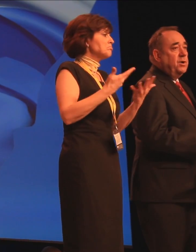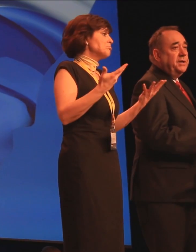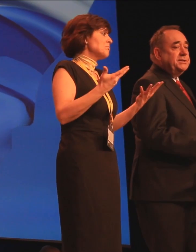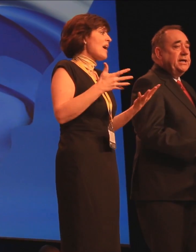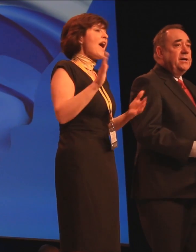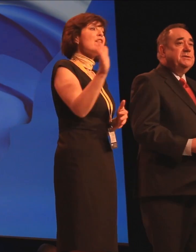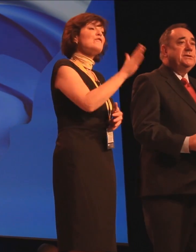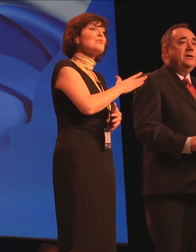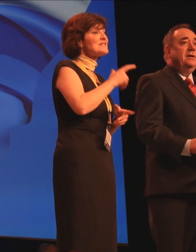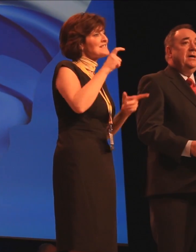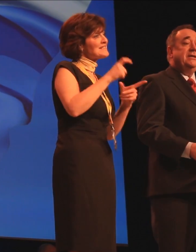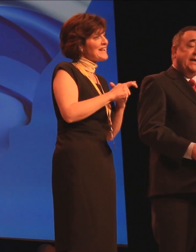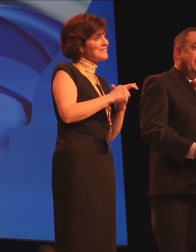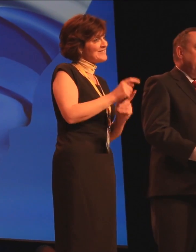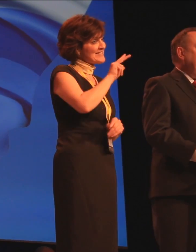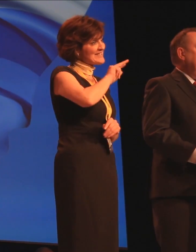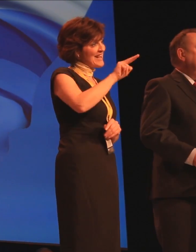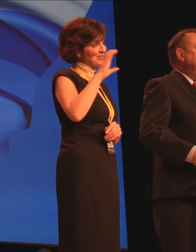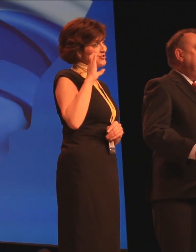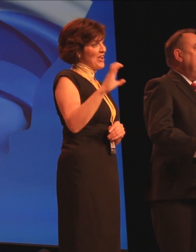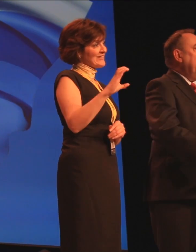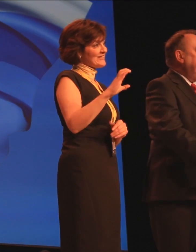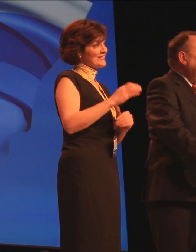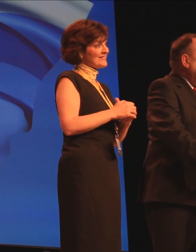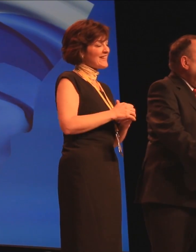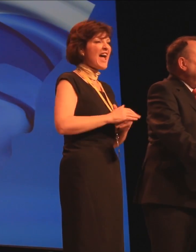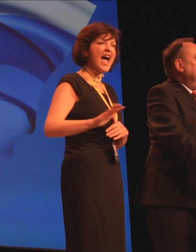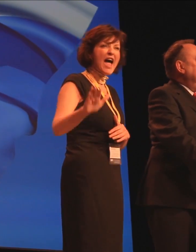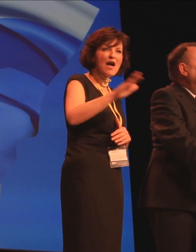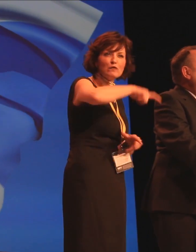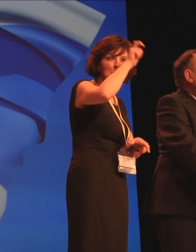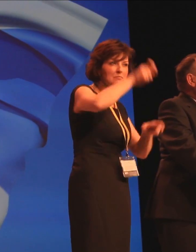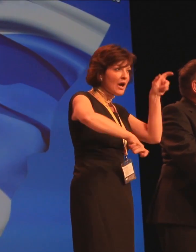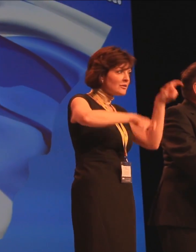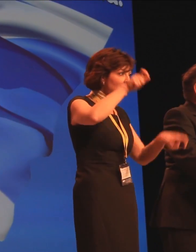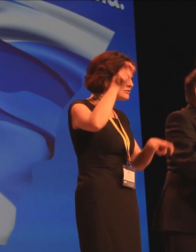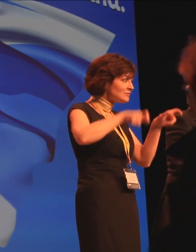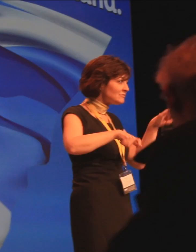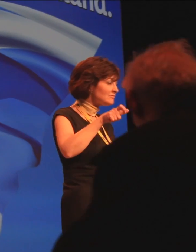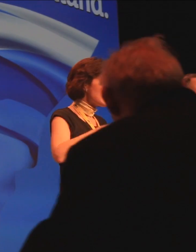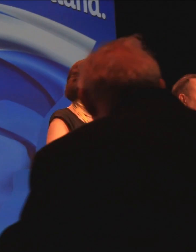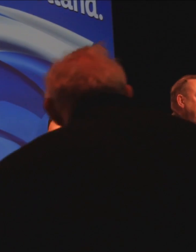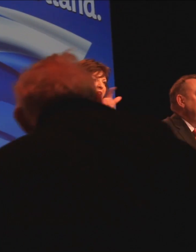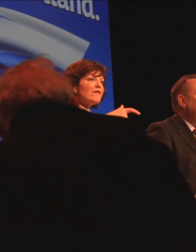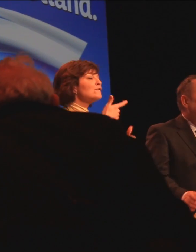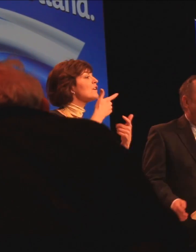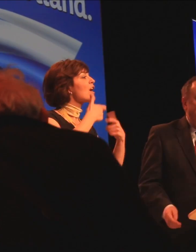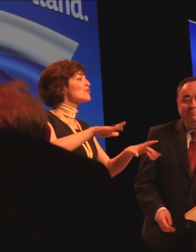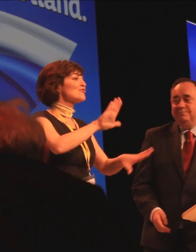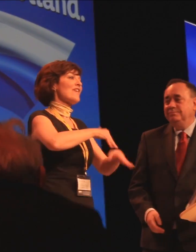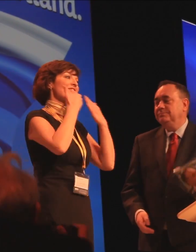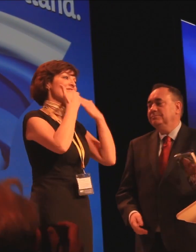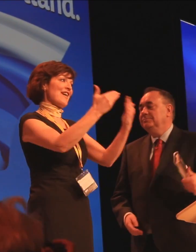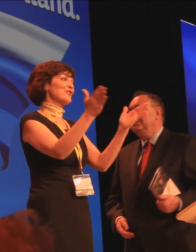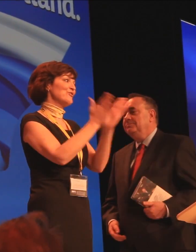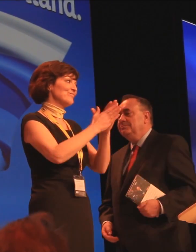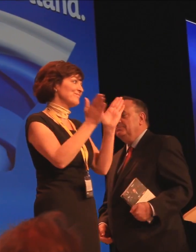everyone deserves a second chance. Every person and every nation. Thank you.